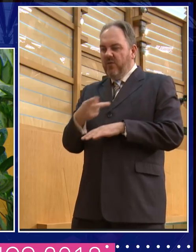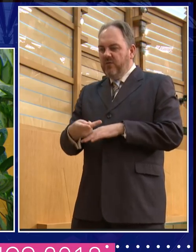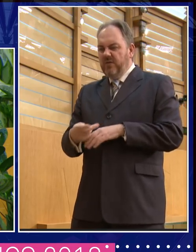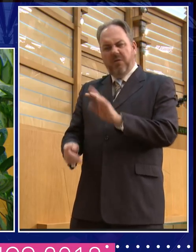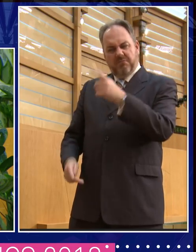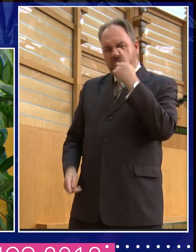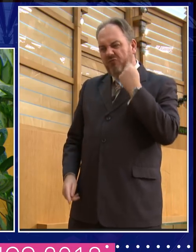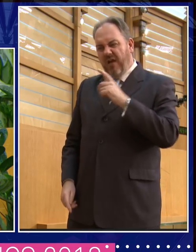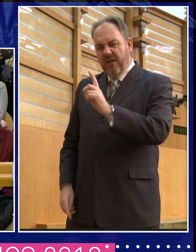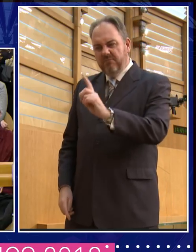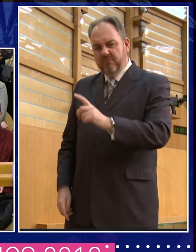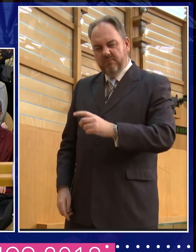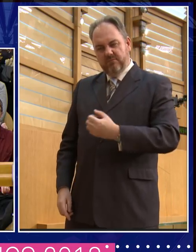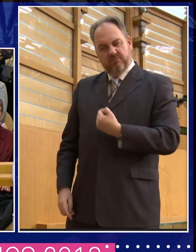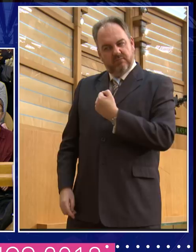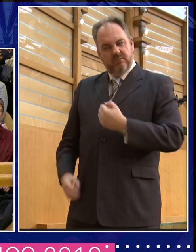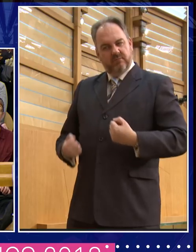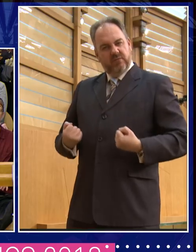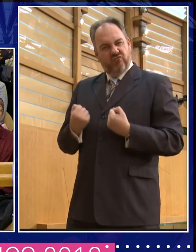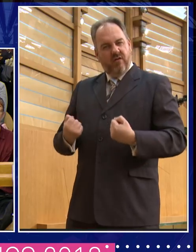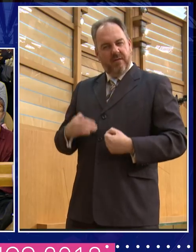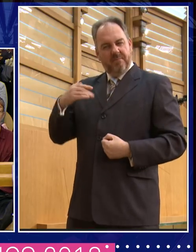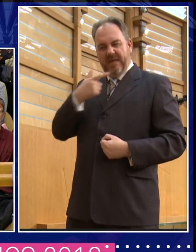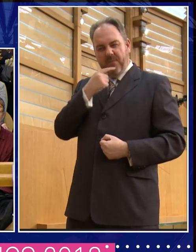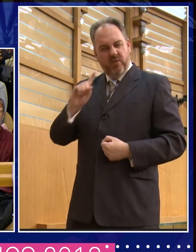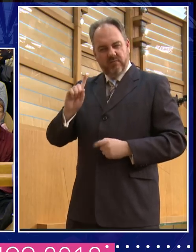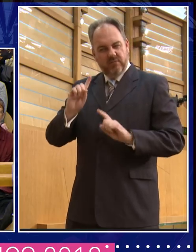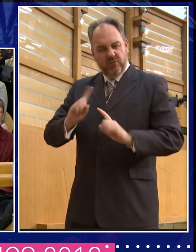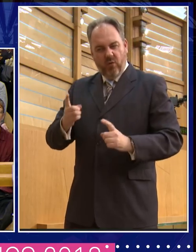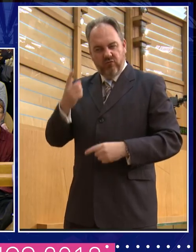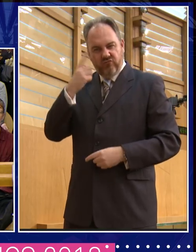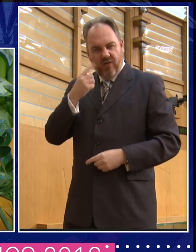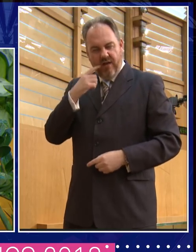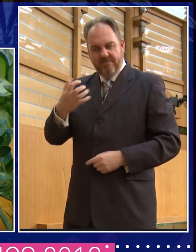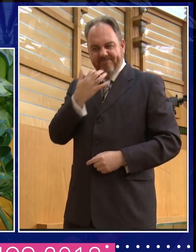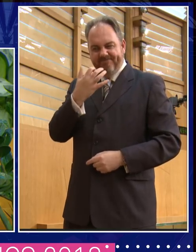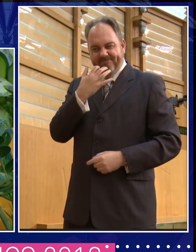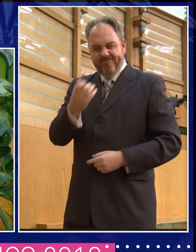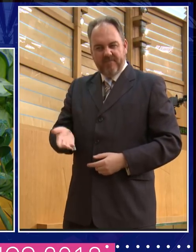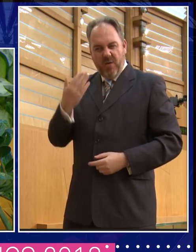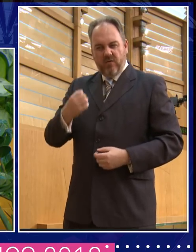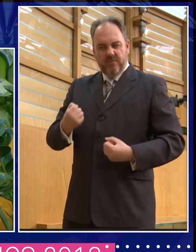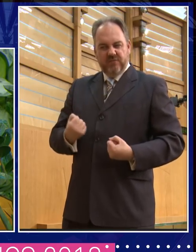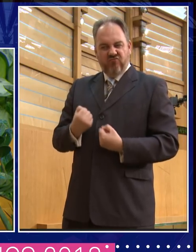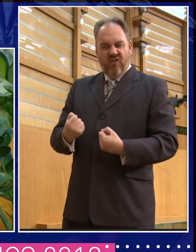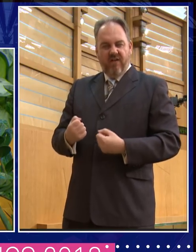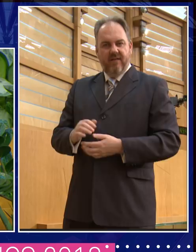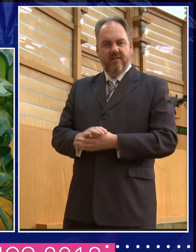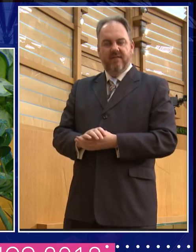cry. You know, you know, they still say, big boys don't cry. And, and actually, if you're kind of